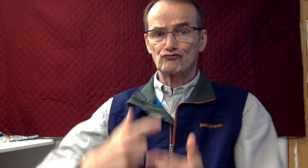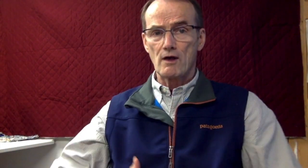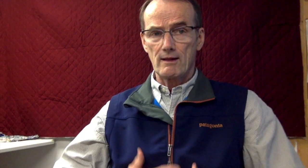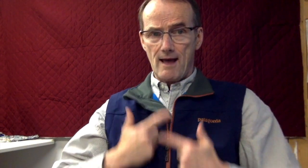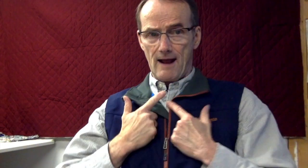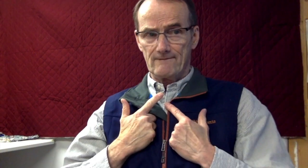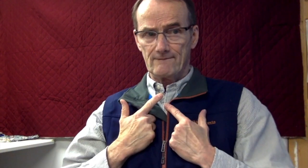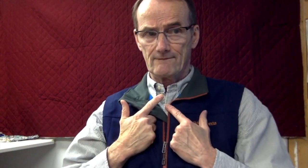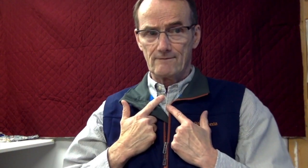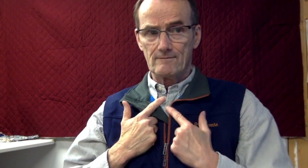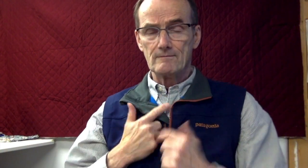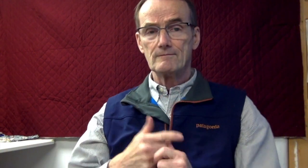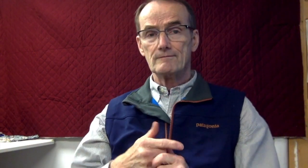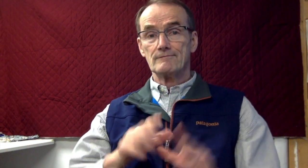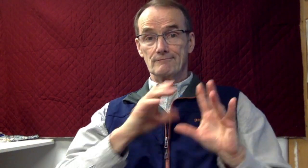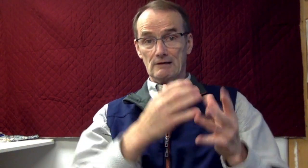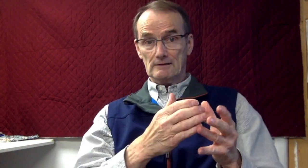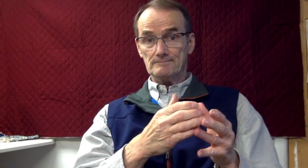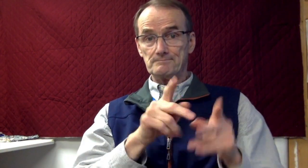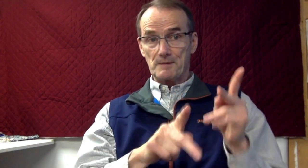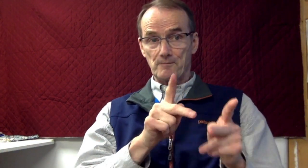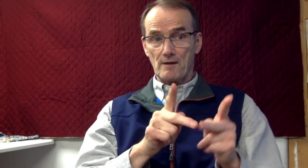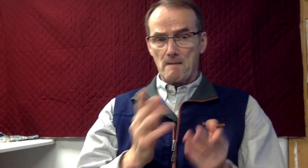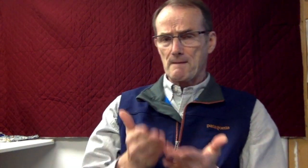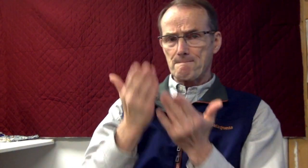become with us a witness to His resurrection.